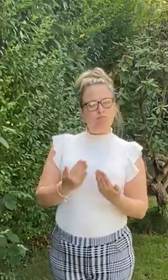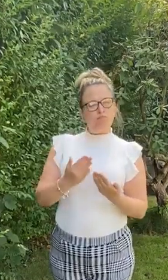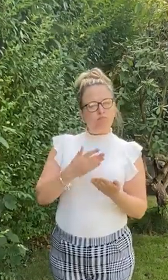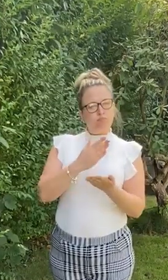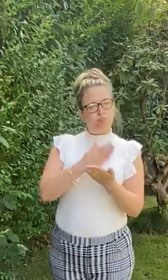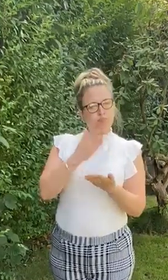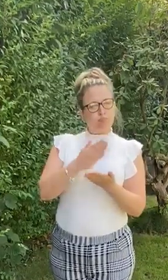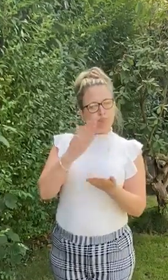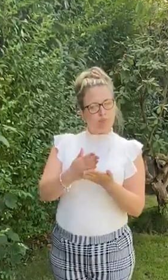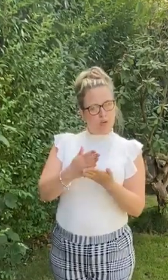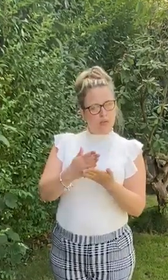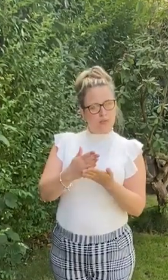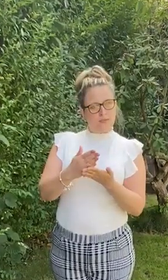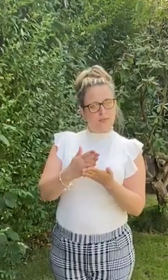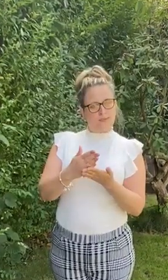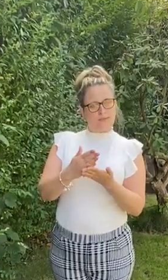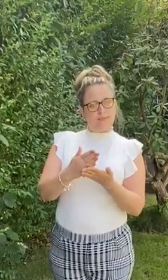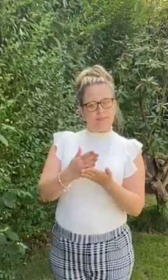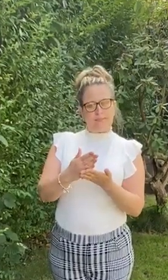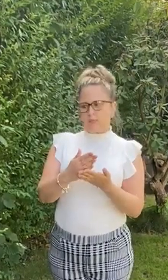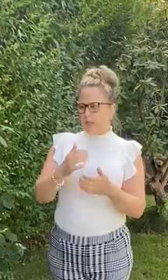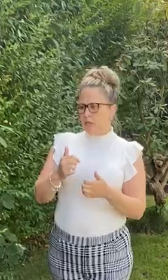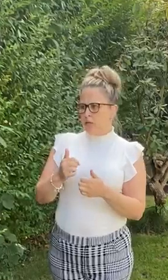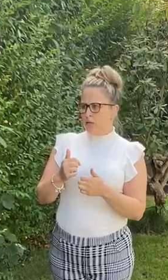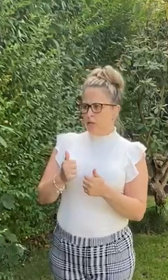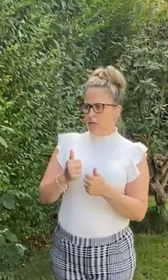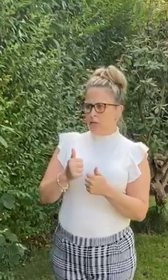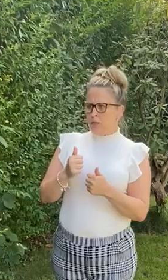Good, said the mouse. Don't call me good.